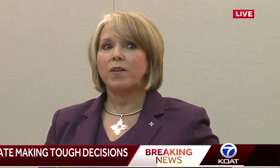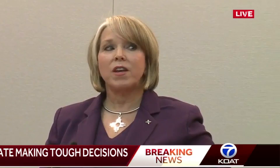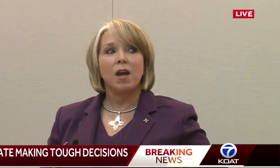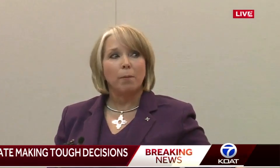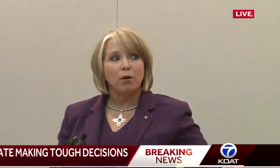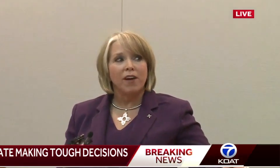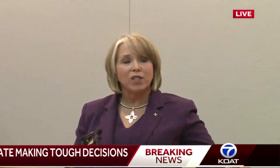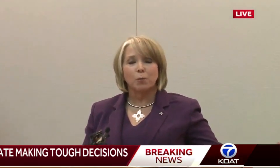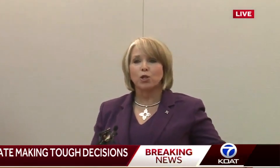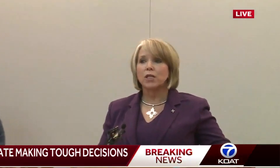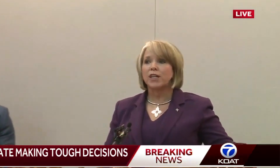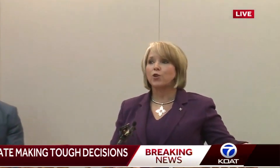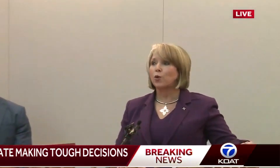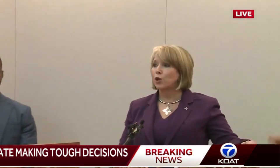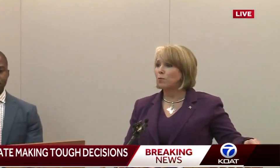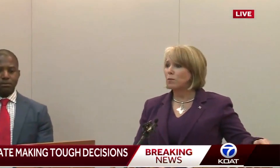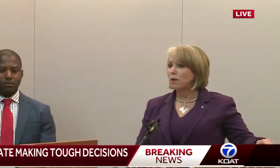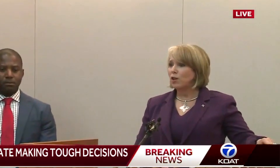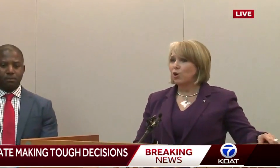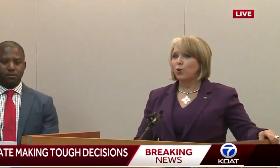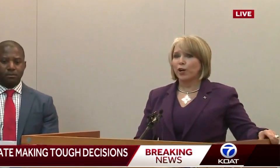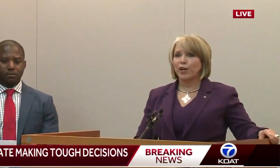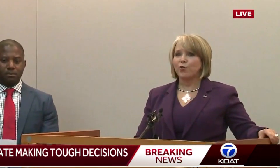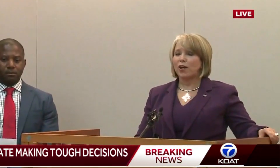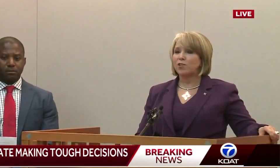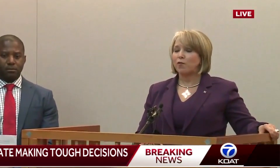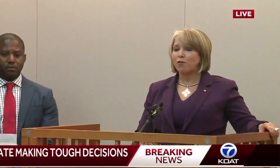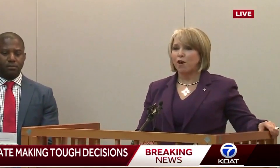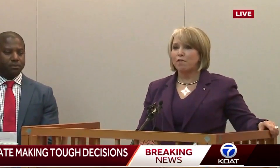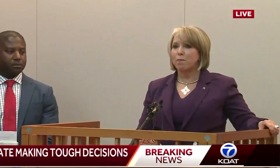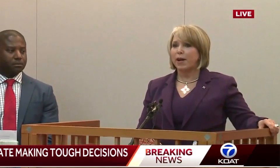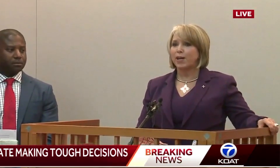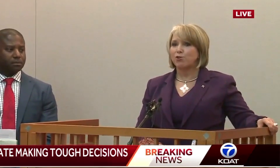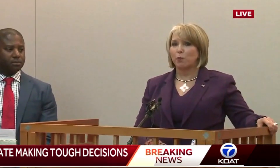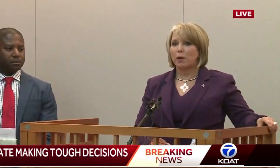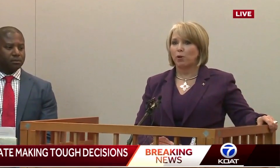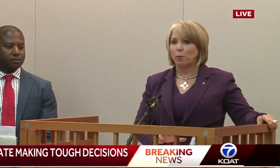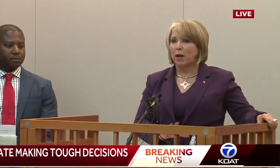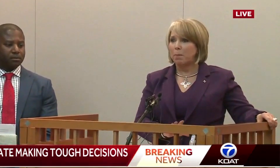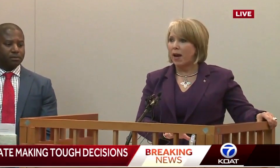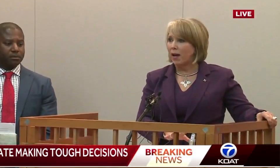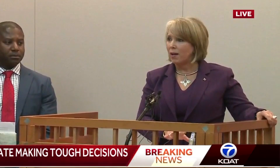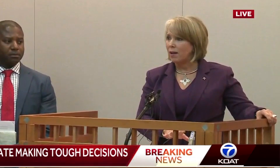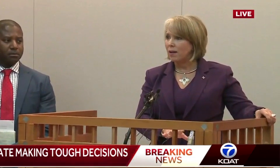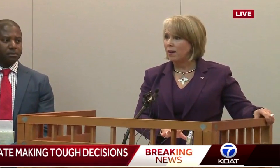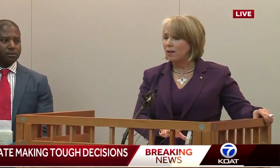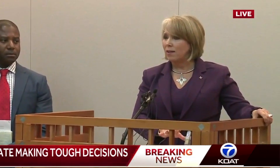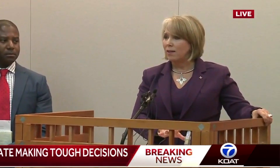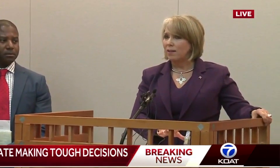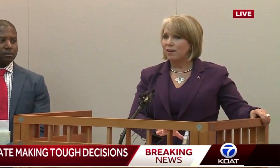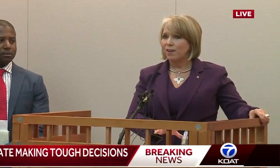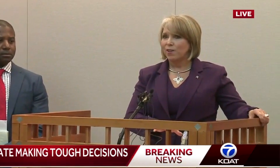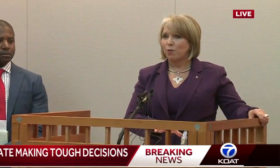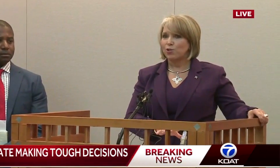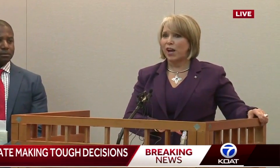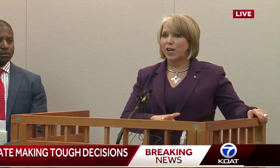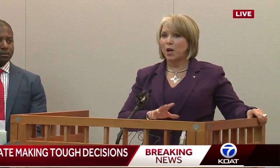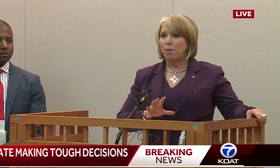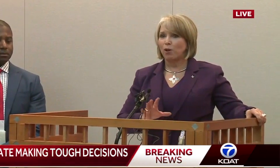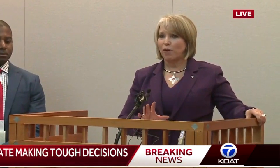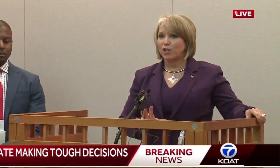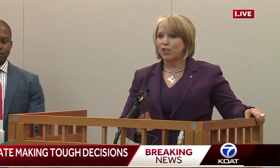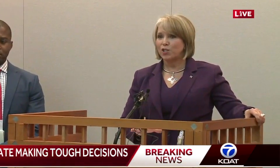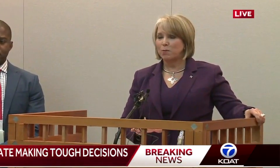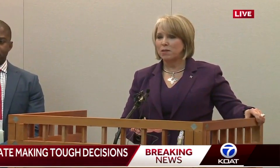up, and we have a number of experts in the room who are going to address everything from making sure people are being paid, that we're